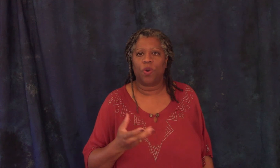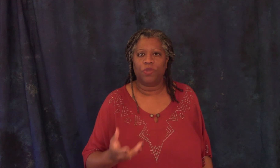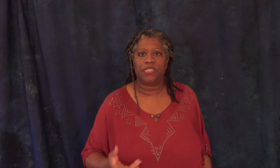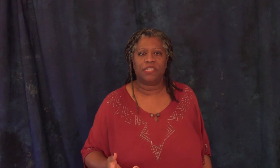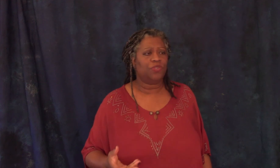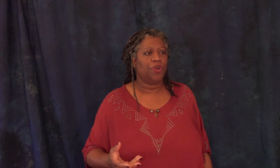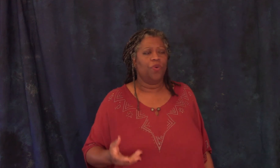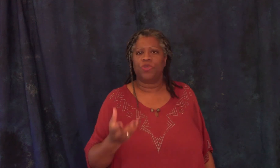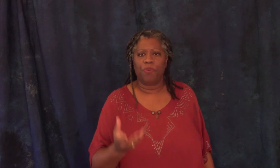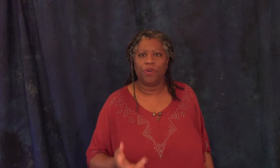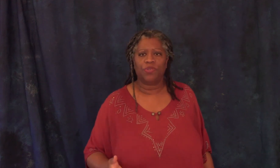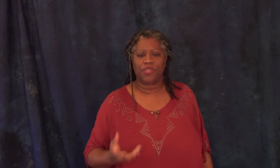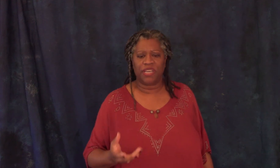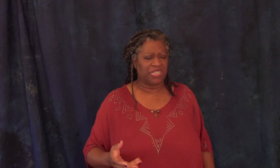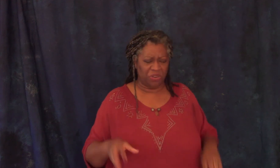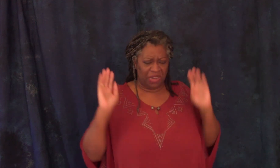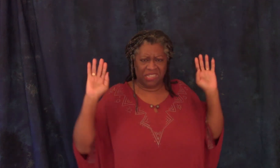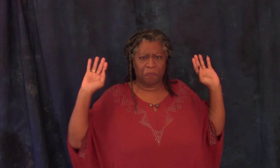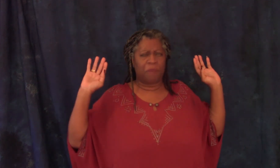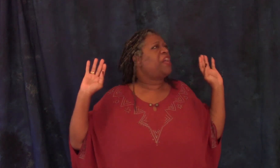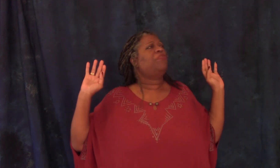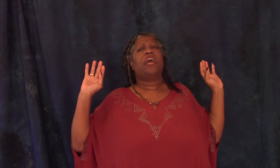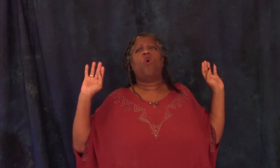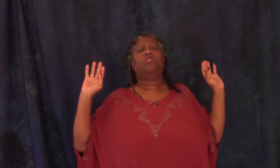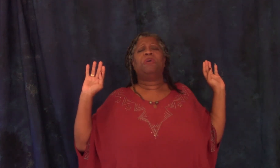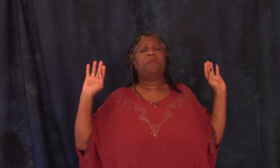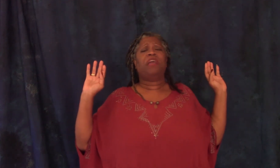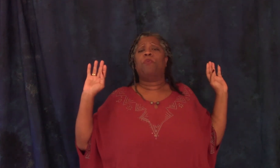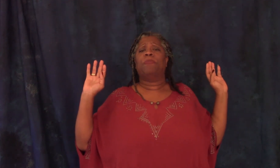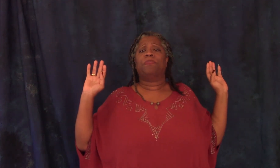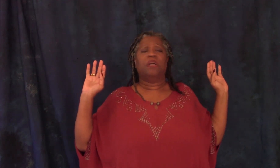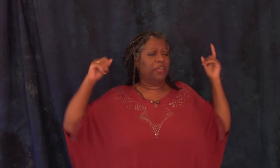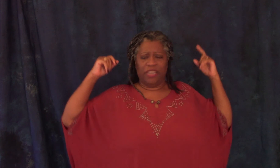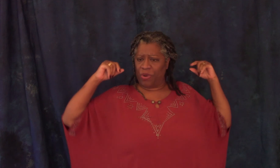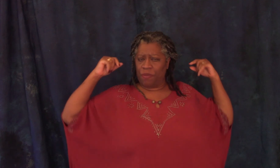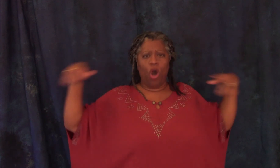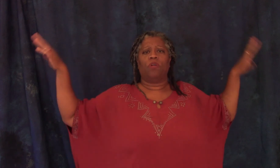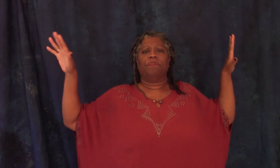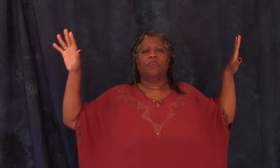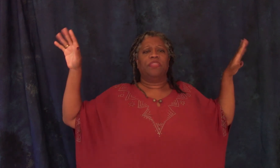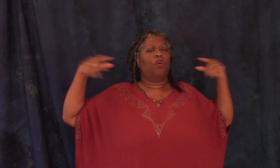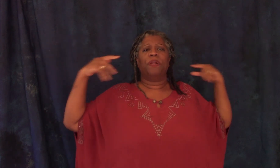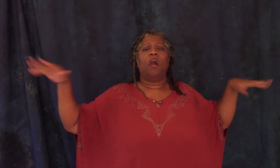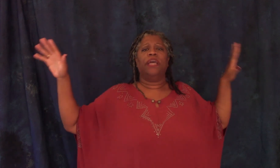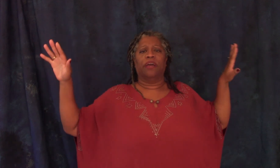oldest citizens or or the poorest or the sickest i don't like sick people i don't like old people i don't like poor people get rid of them all they don't belong here